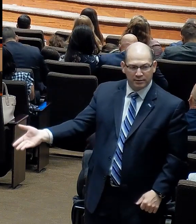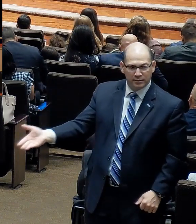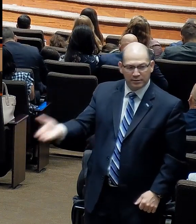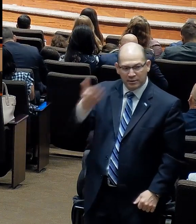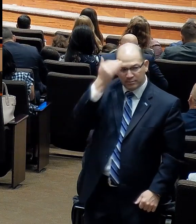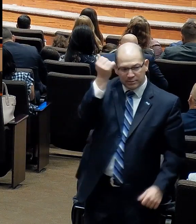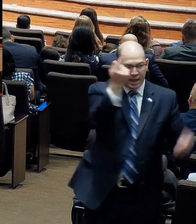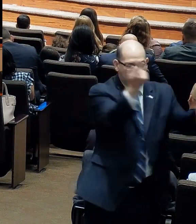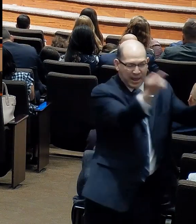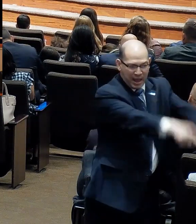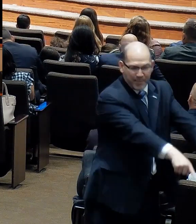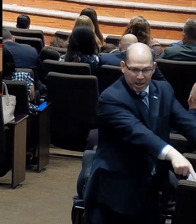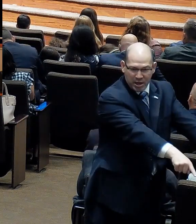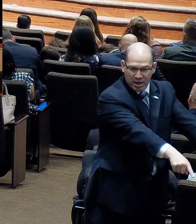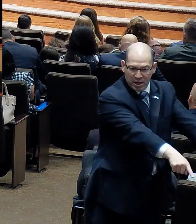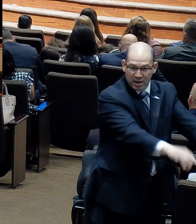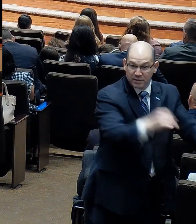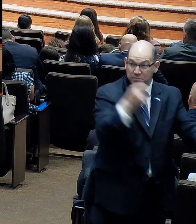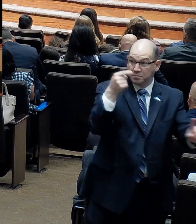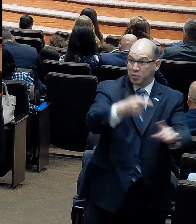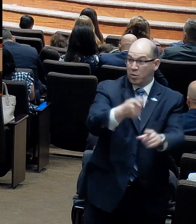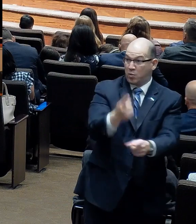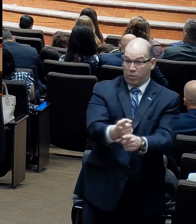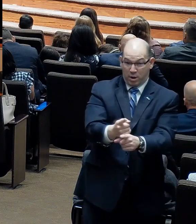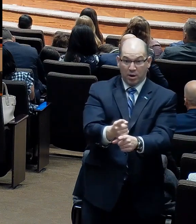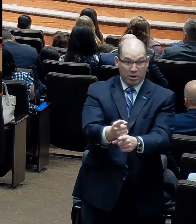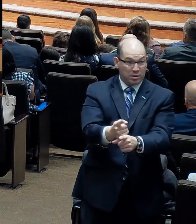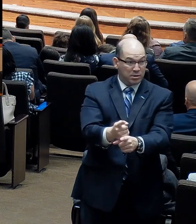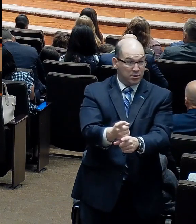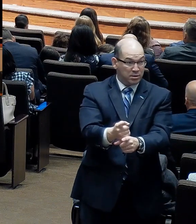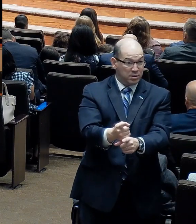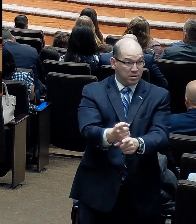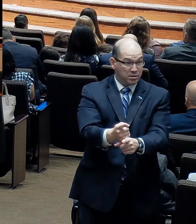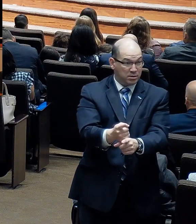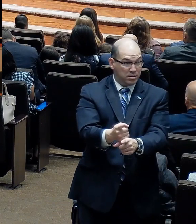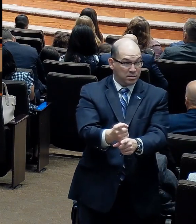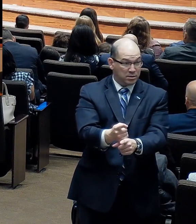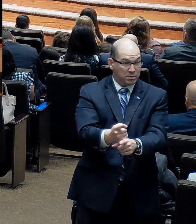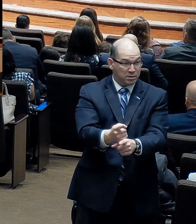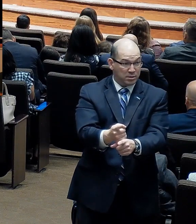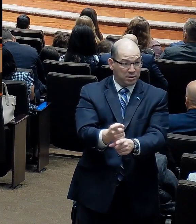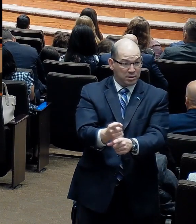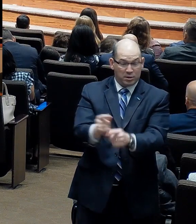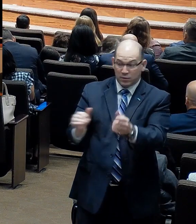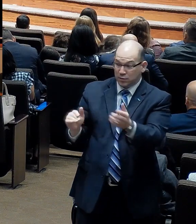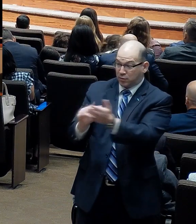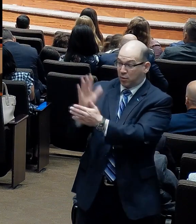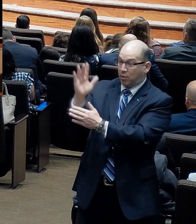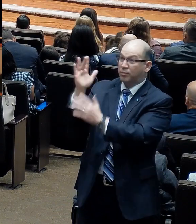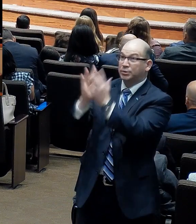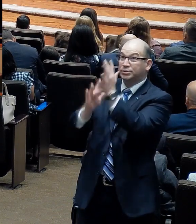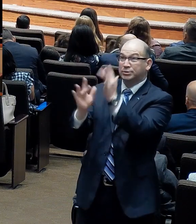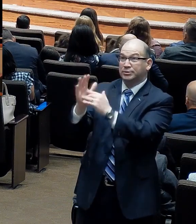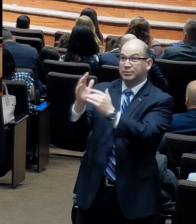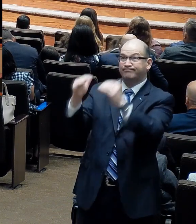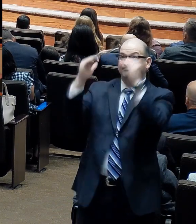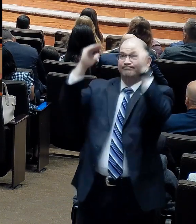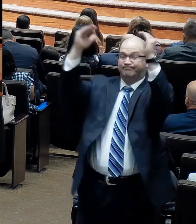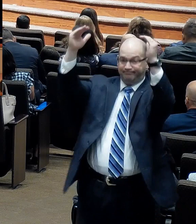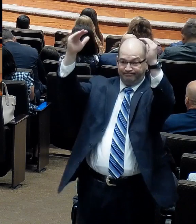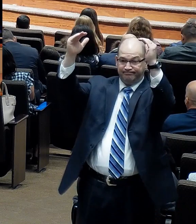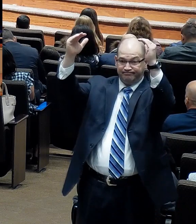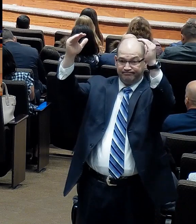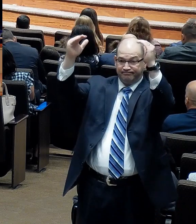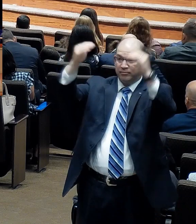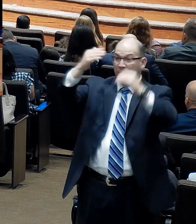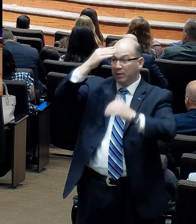Isn't that what it's all about as Christians as we suffer? That he would be glorified? Because they walked through it and